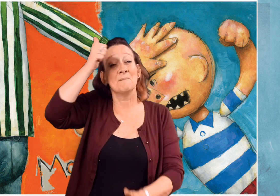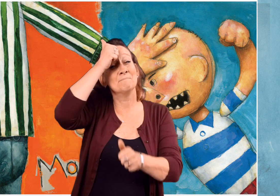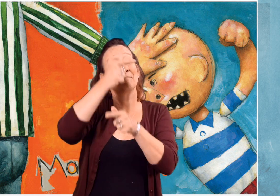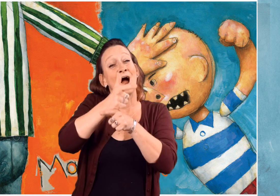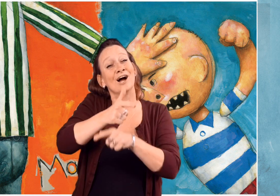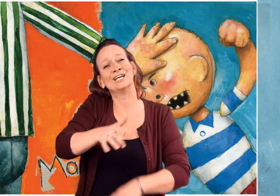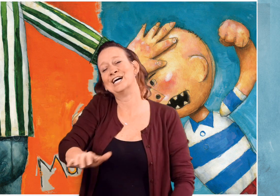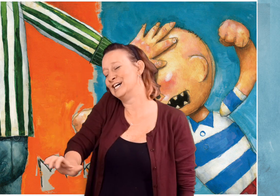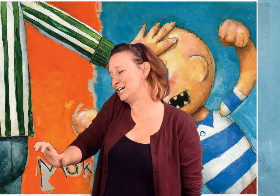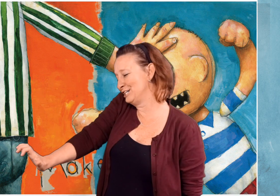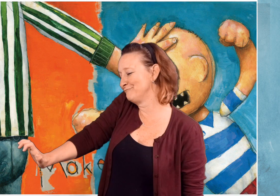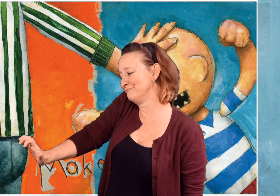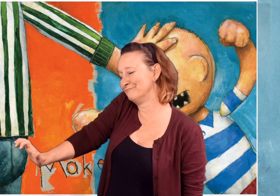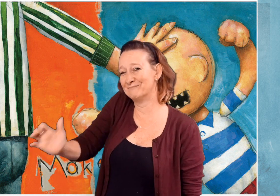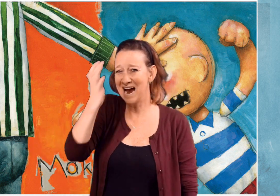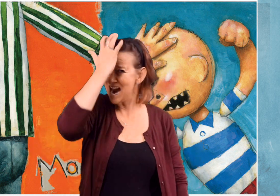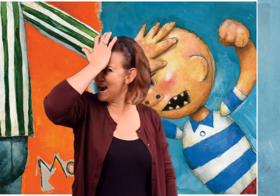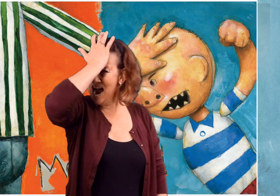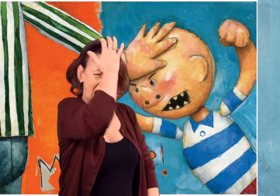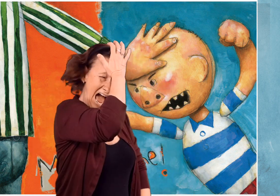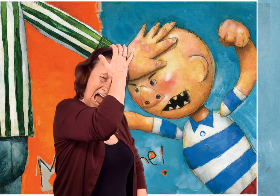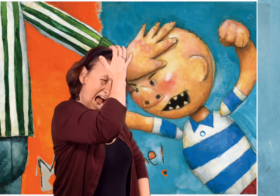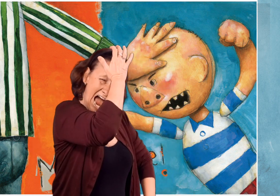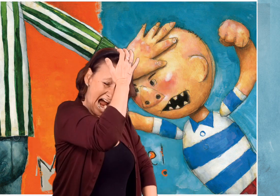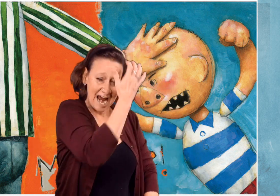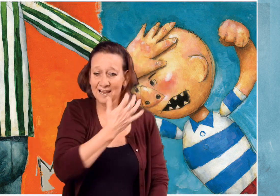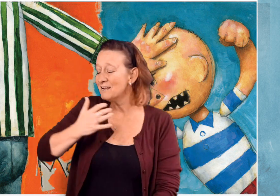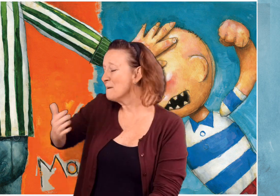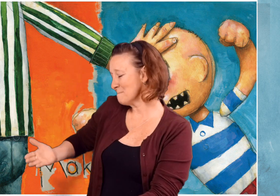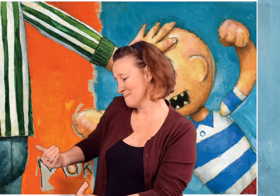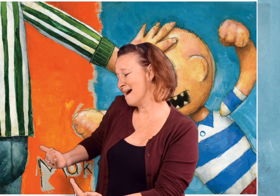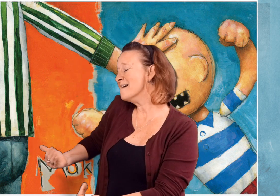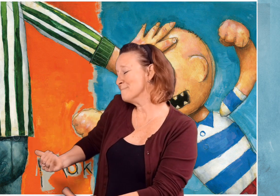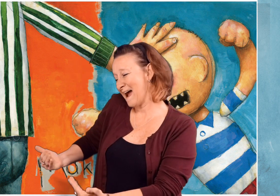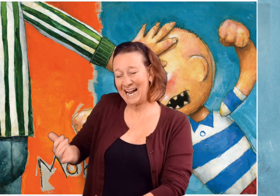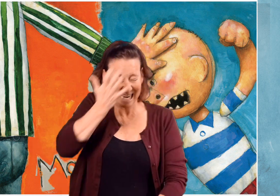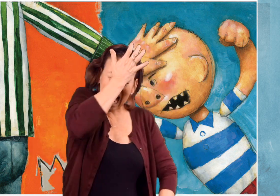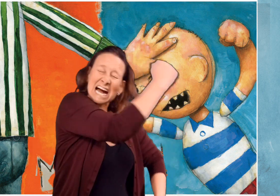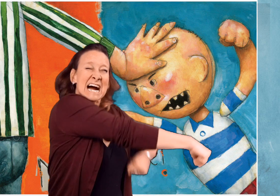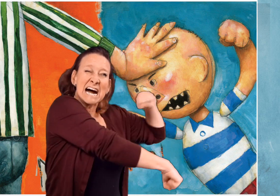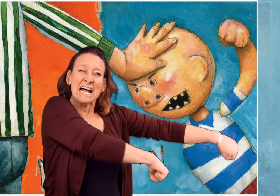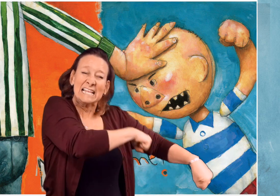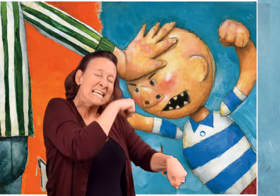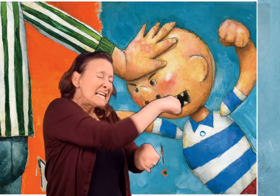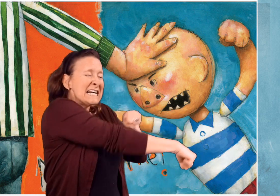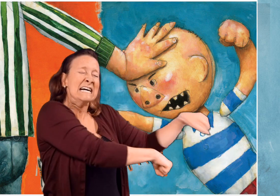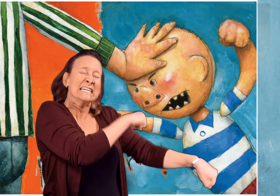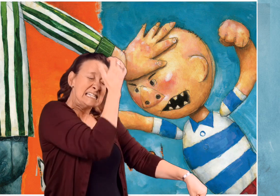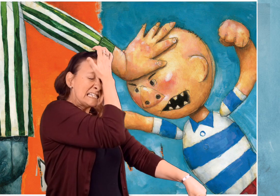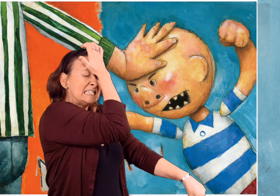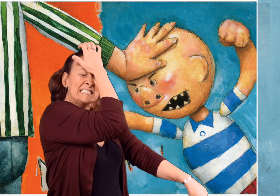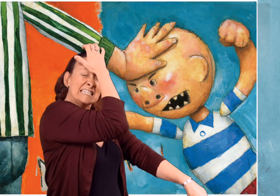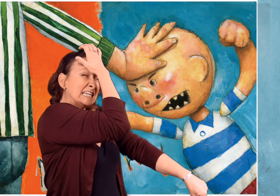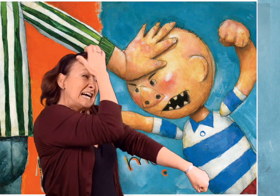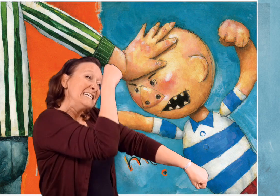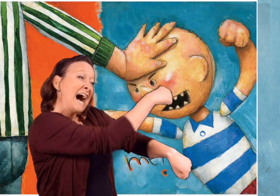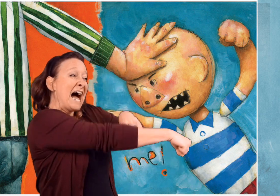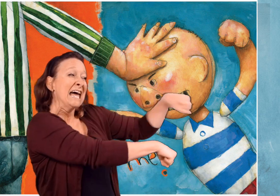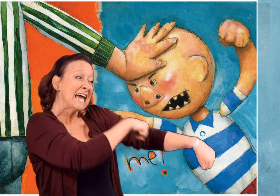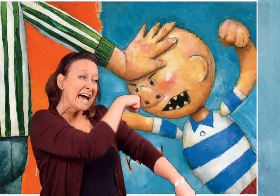His big brother holds his arm out to keep David from punching him. David punches the air. Make me!